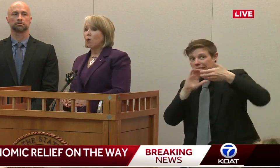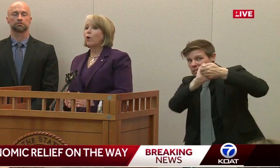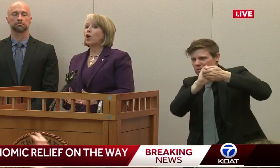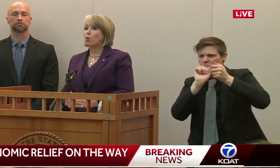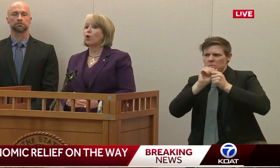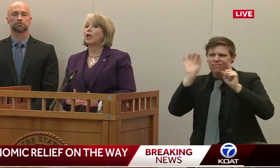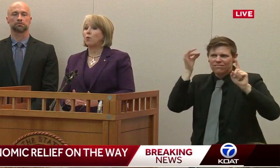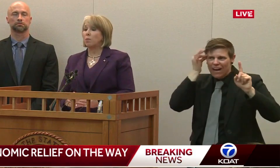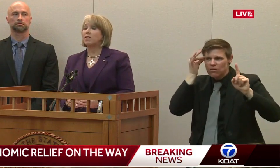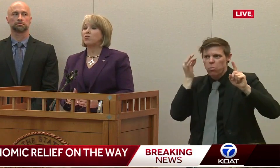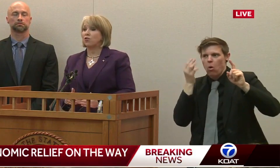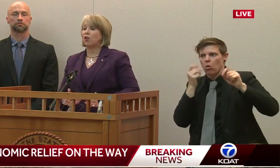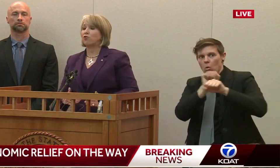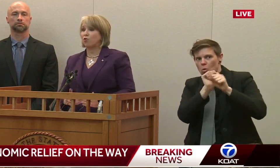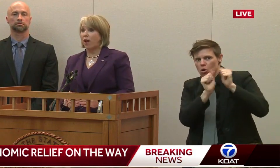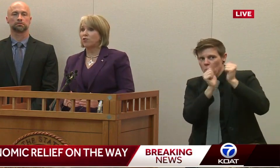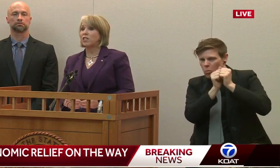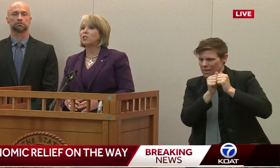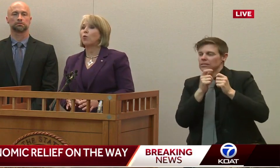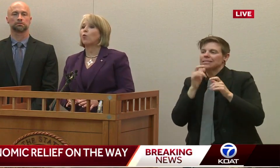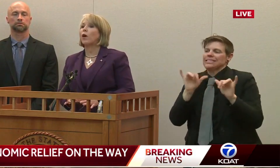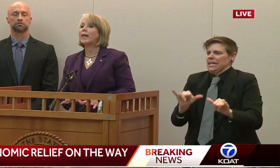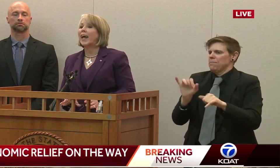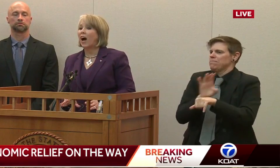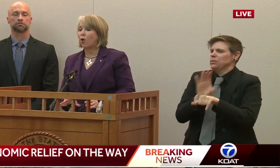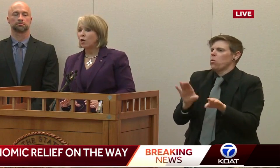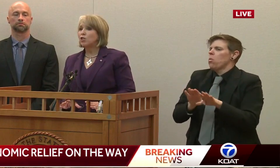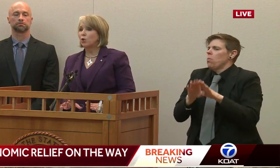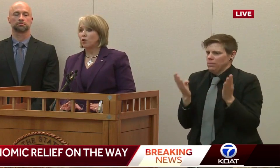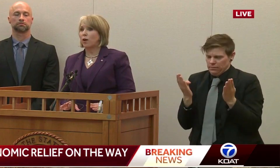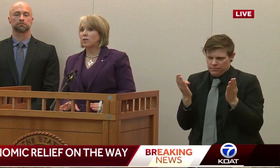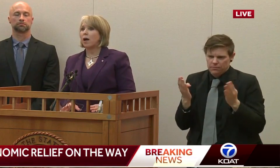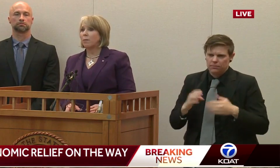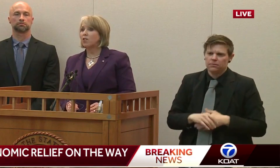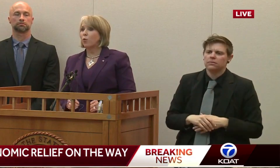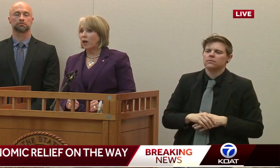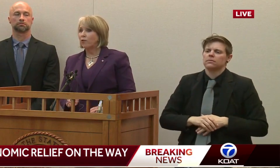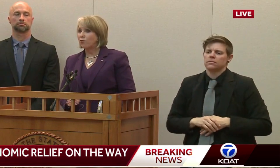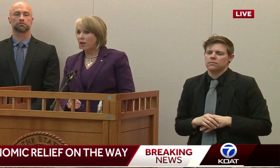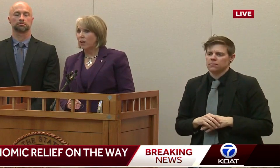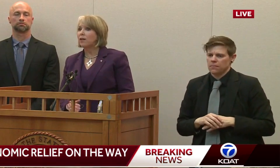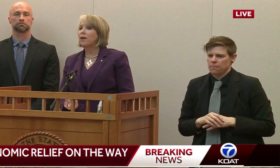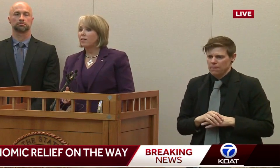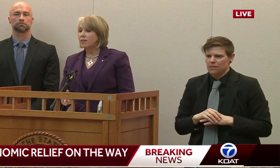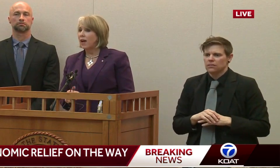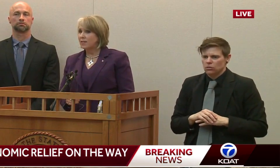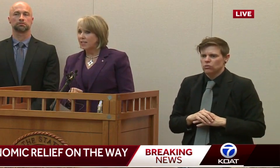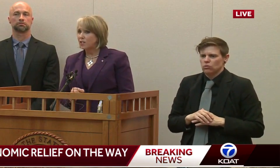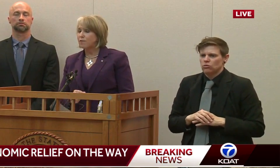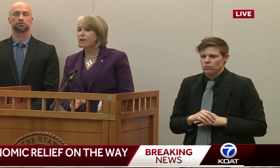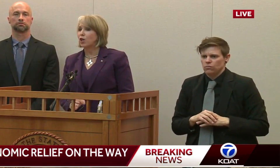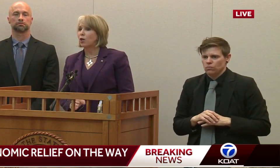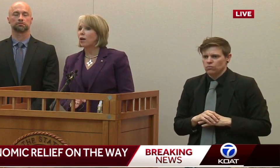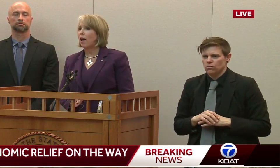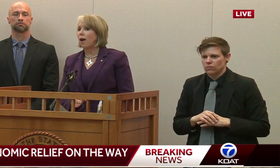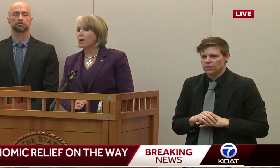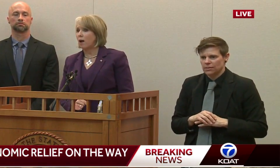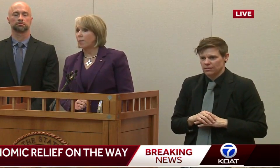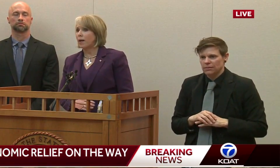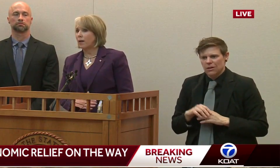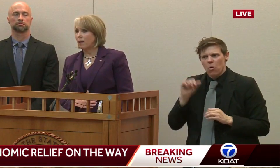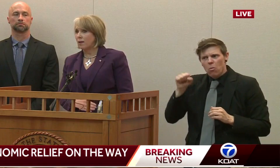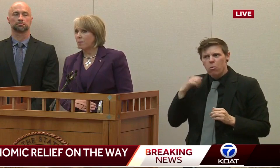part. But we are working with businesses on strategies right now to address that because we understand this has a severe